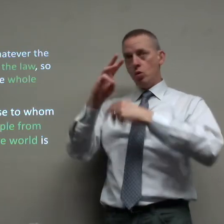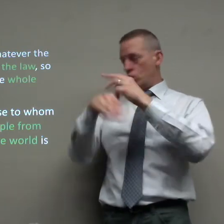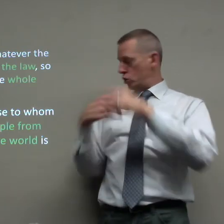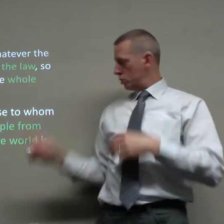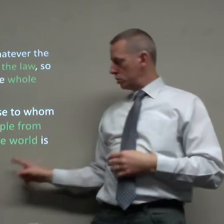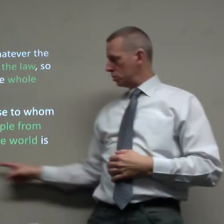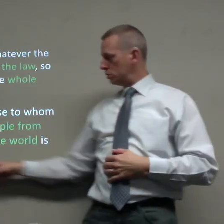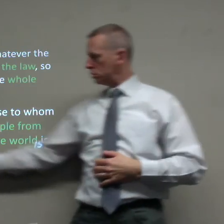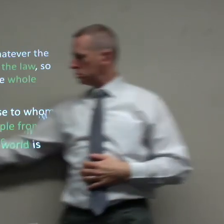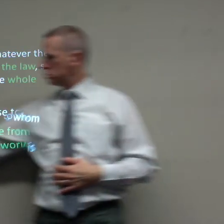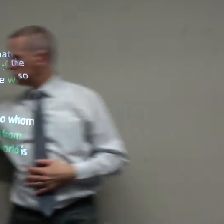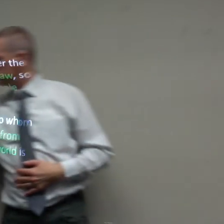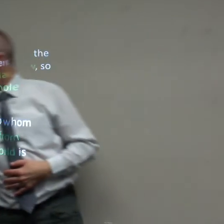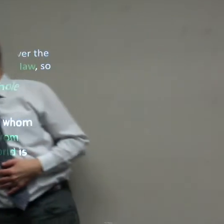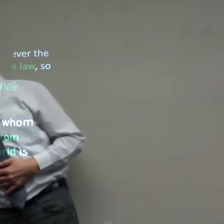is held guilty of what we're all